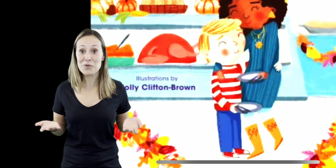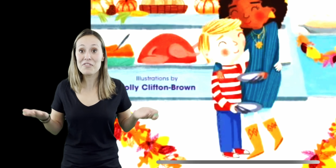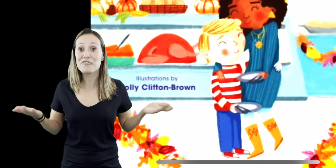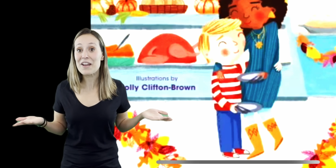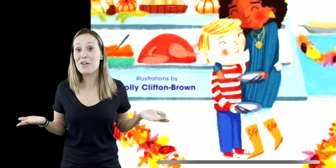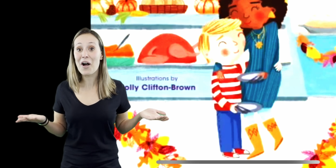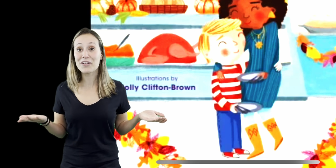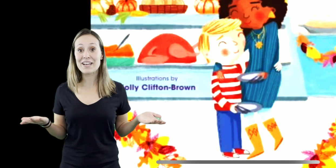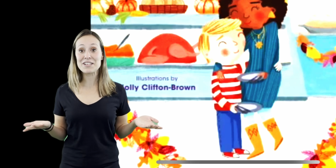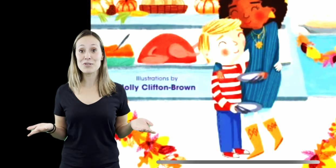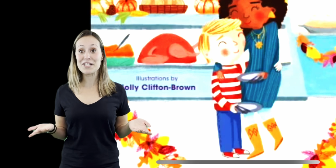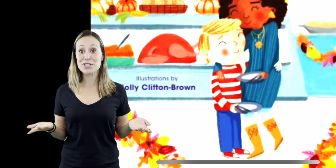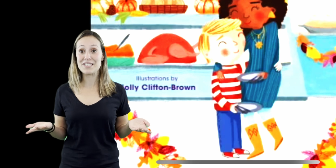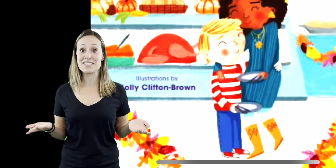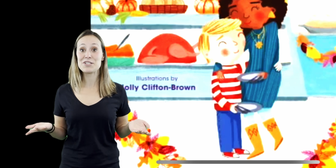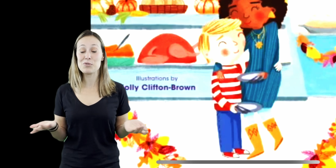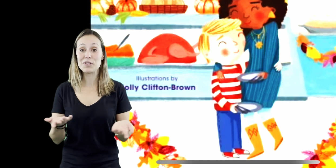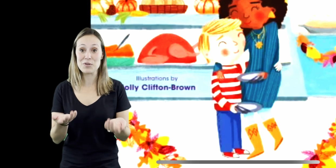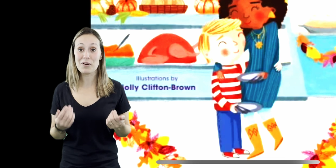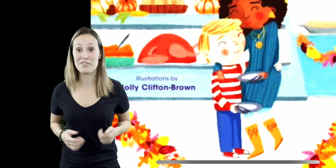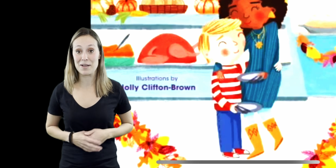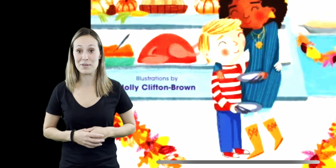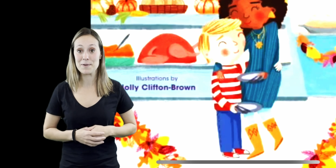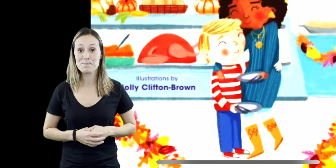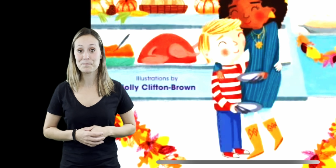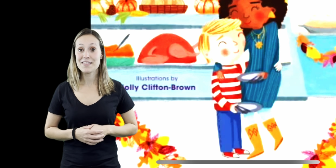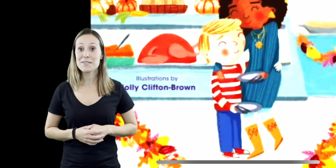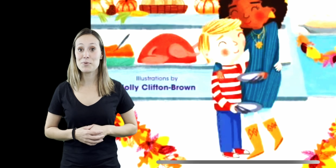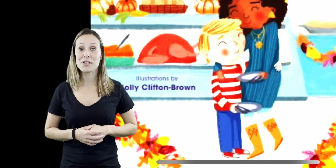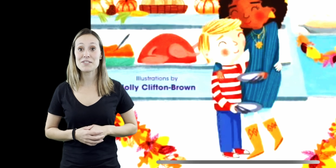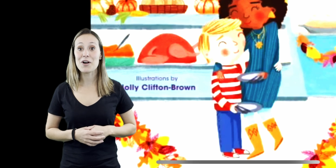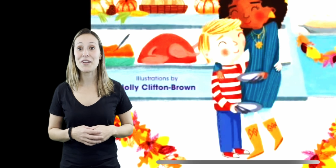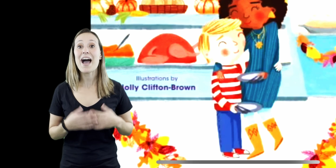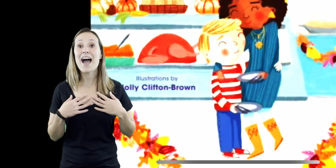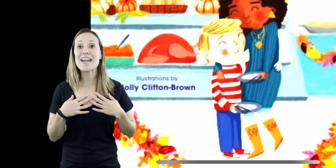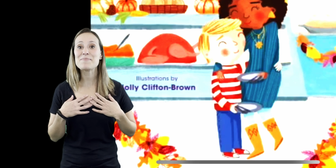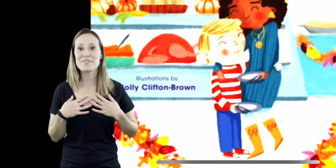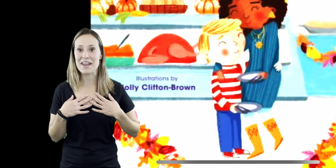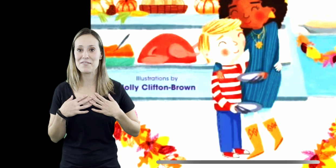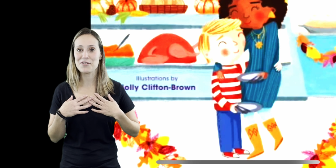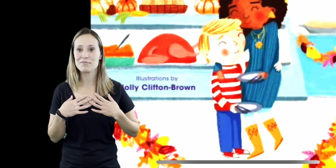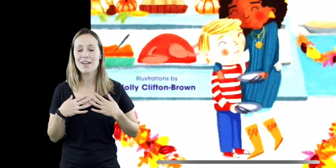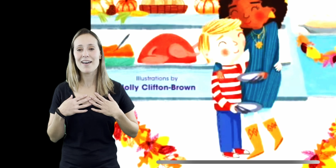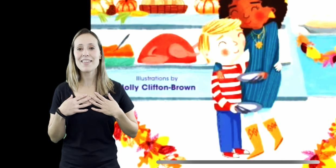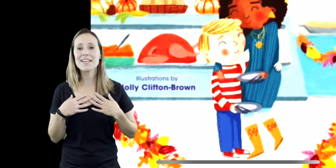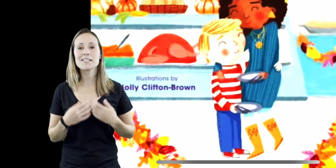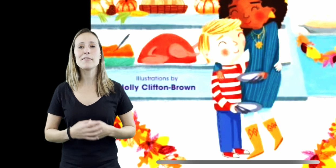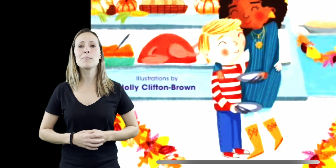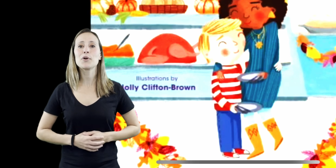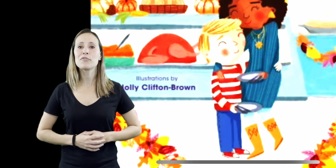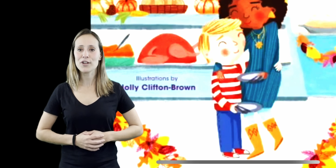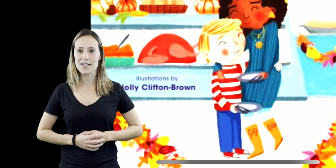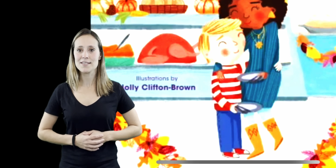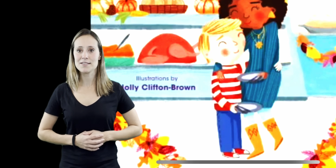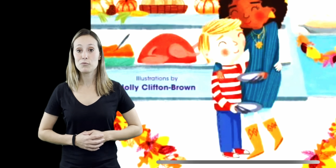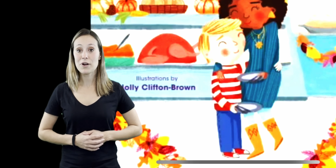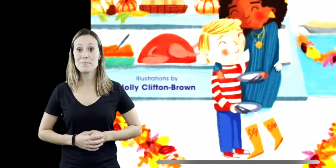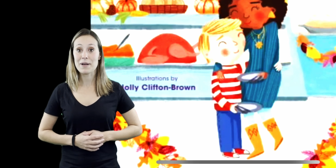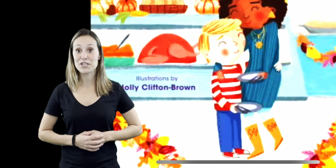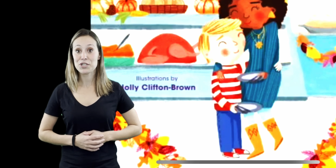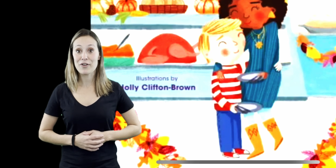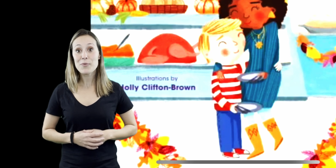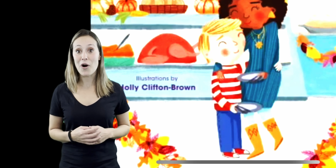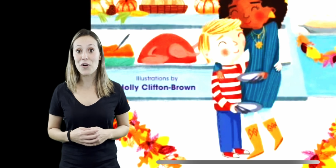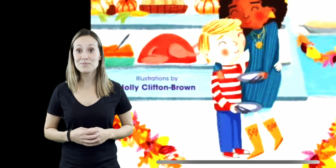about what your favorite holiday tradition is to do with your family. This book is called I Am Thankful, a Thanksgiving book for kids